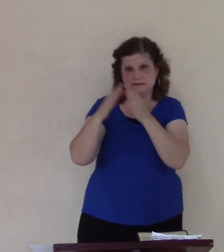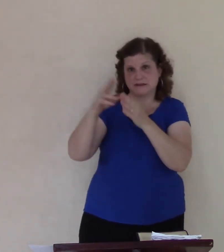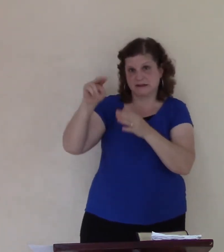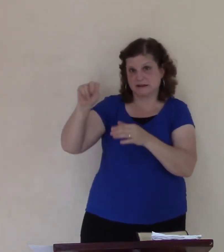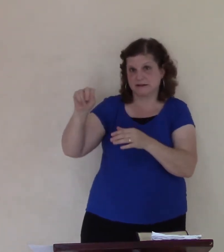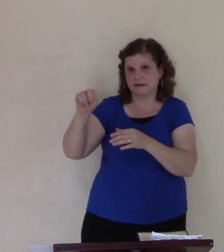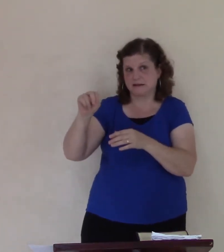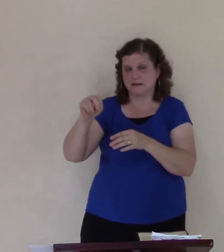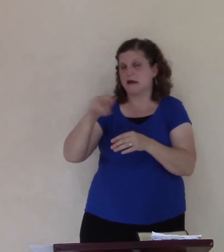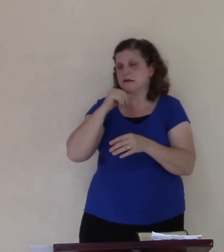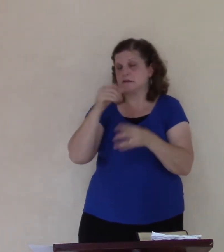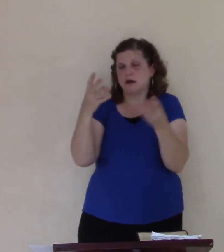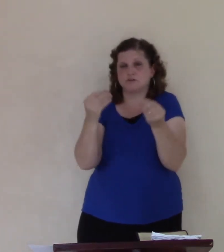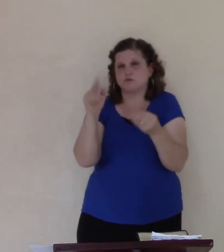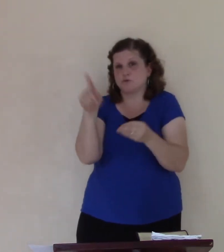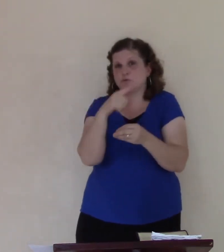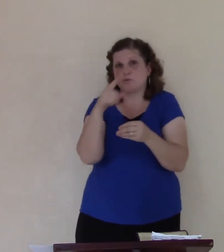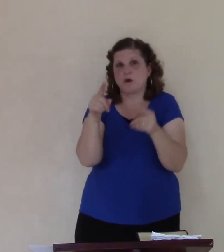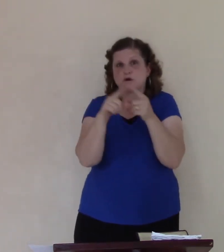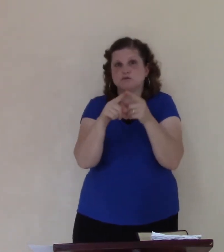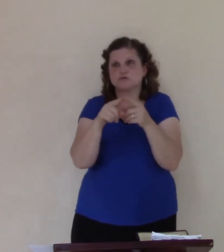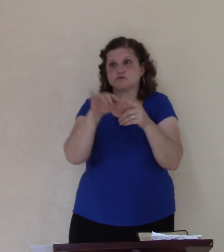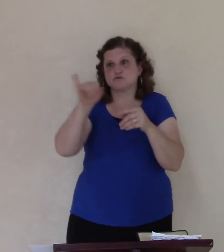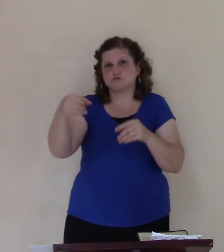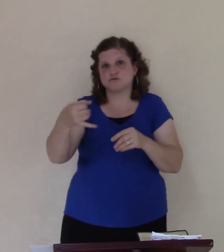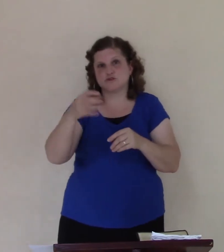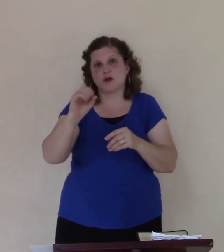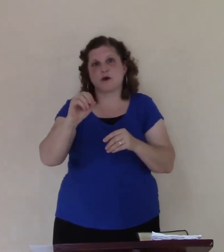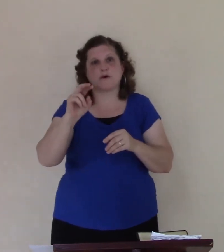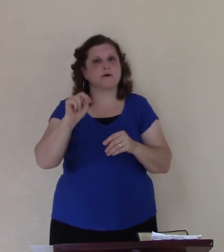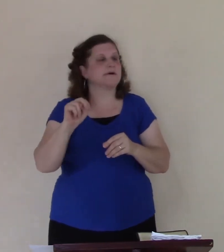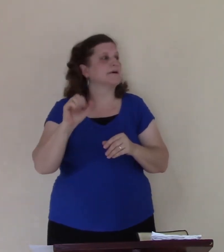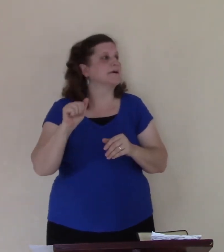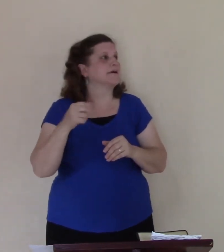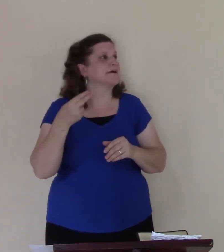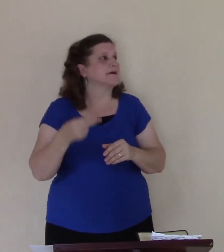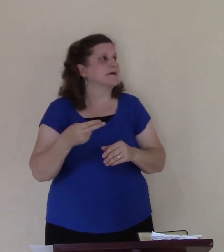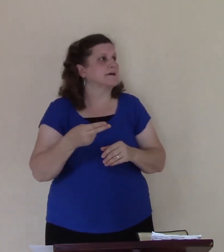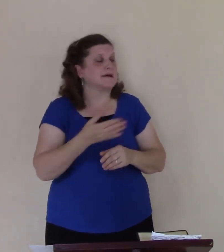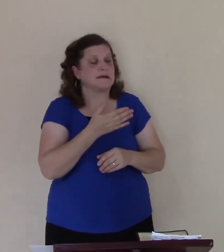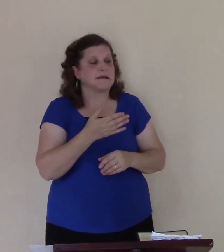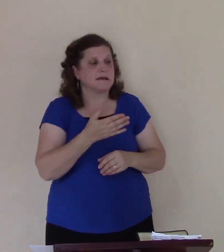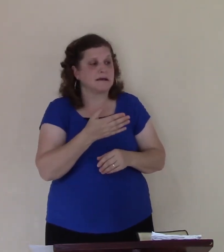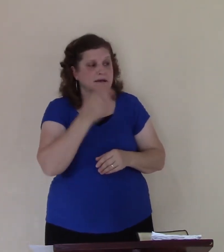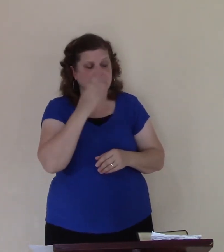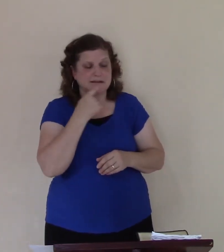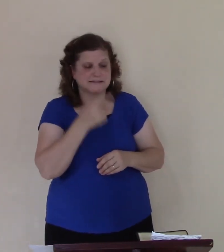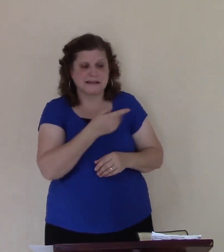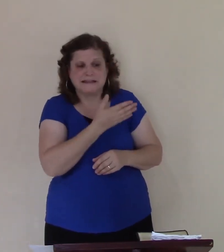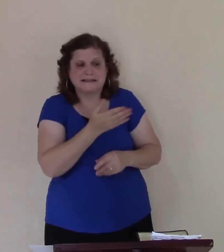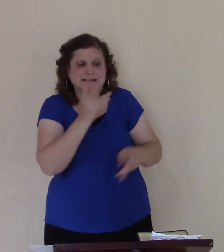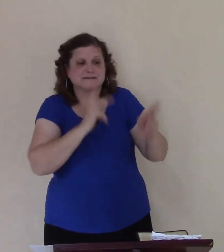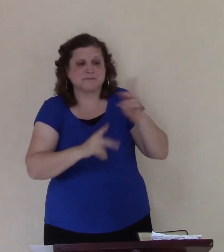I mean, the people of Nineveh, God, God's not joining. They don't know the right, the left, they know nothing about me than before.